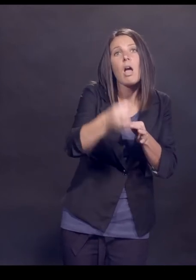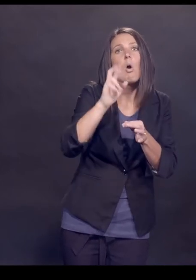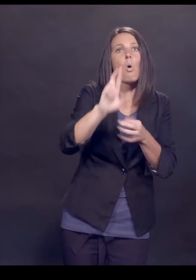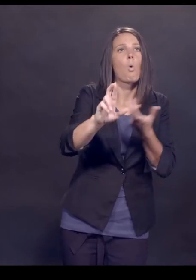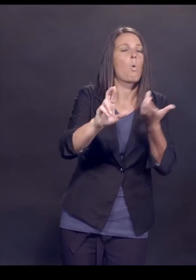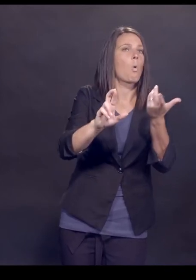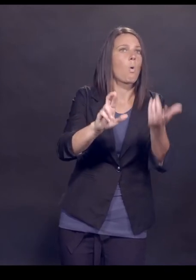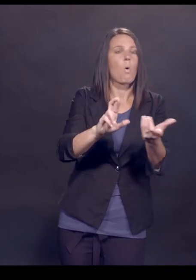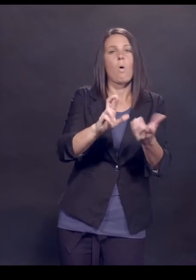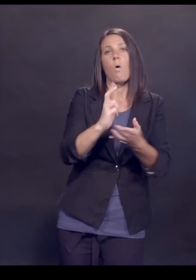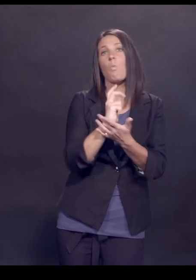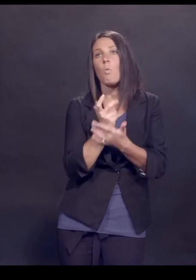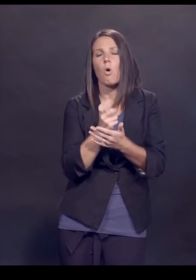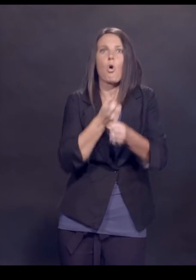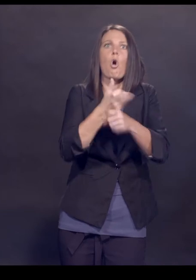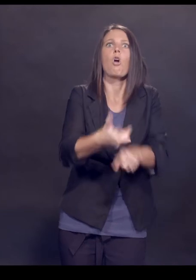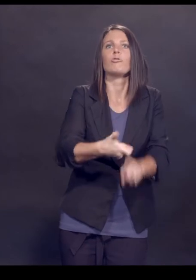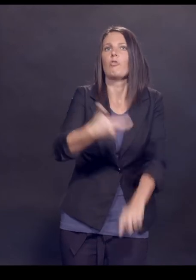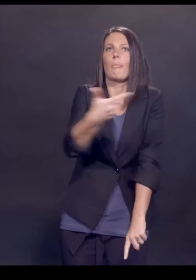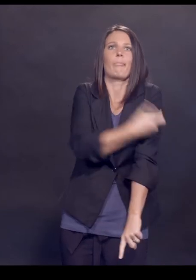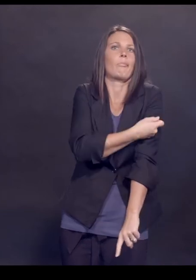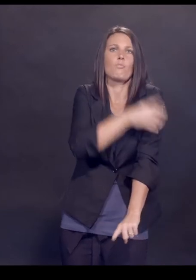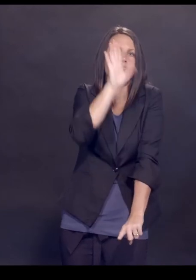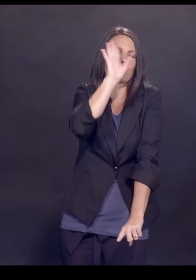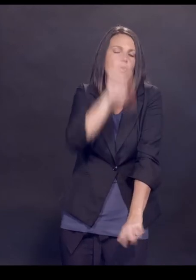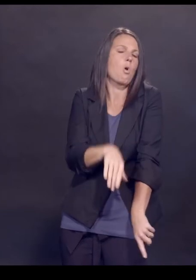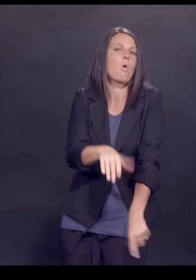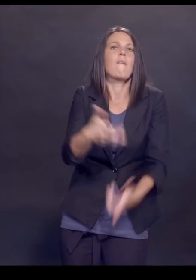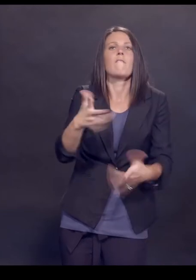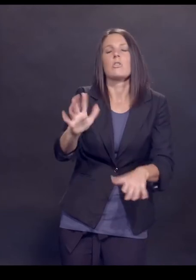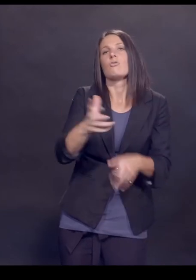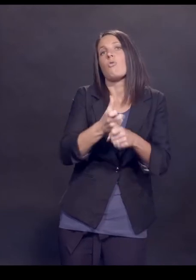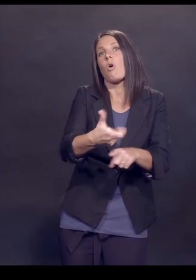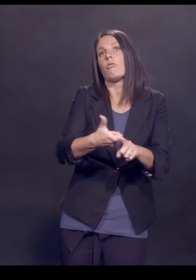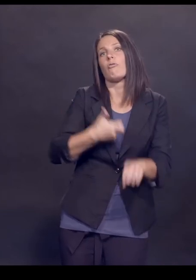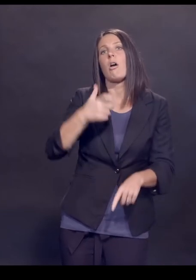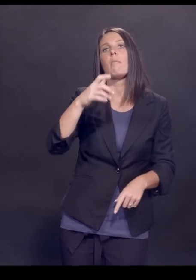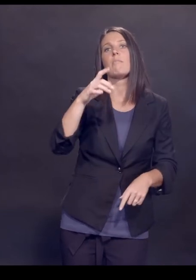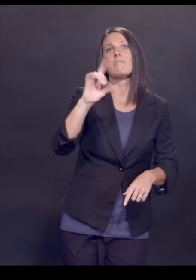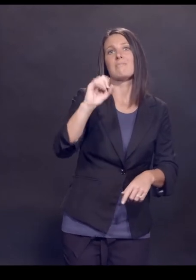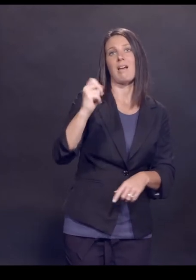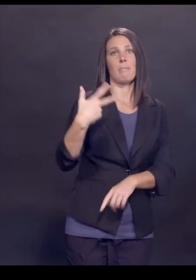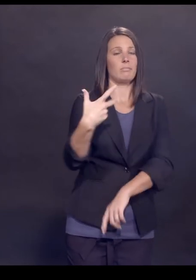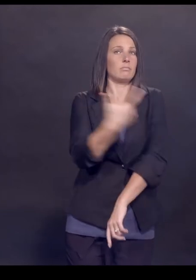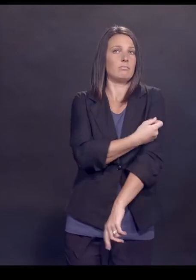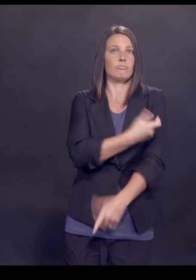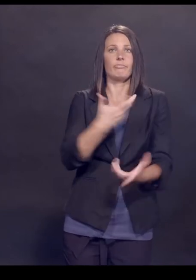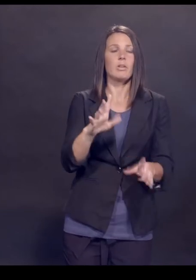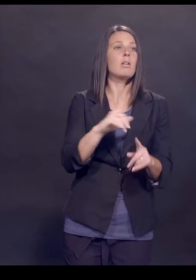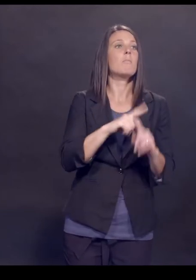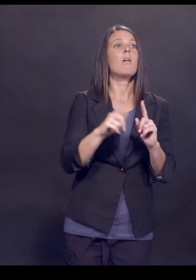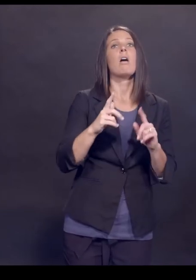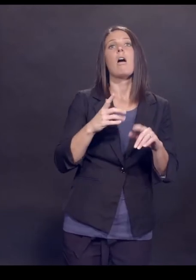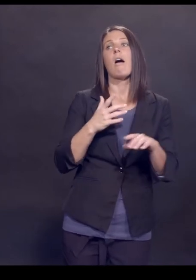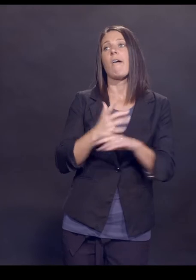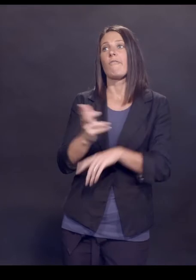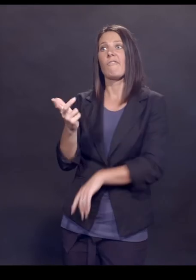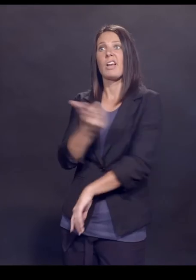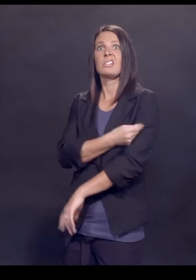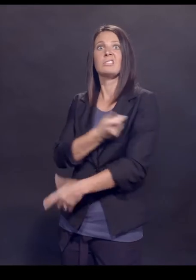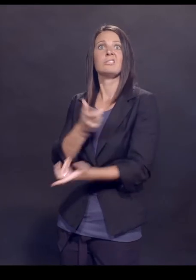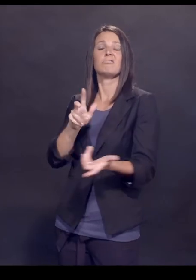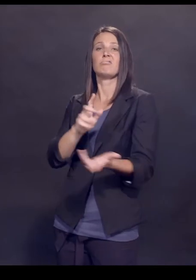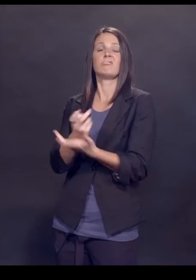pertussis or whooping cough vaccine. They were sure of it because the child had been fine, had gotten the vaccine, and now they weren't fine. And that was really,